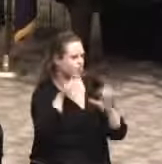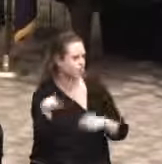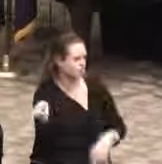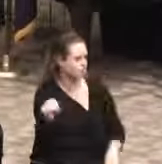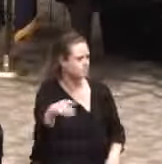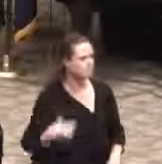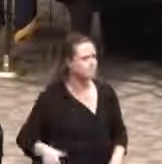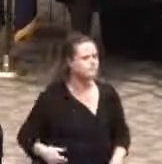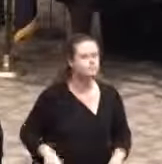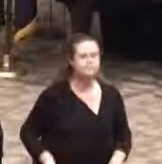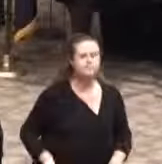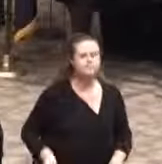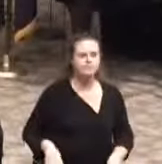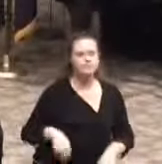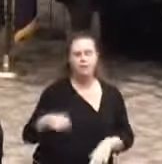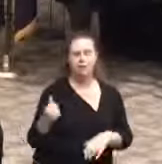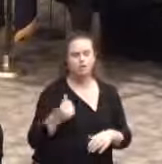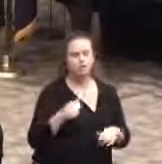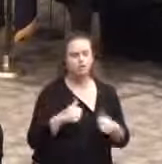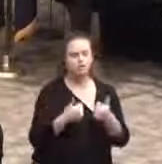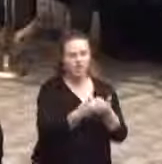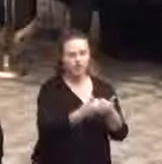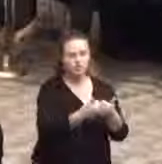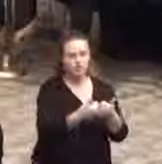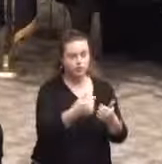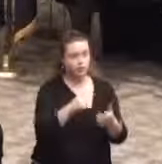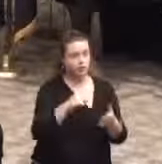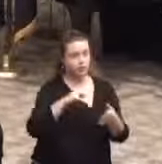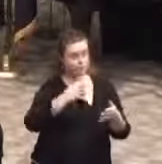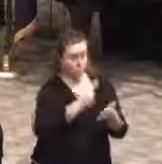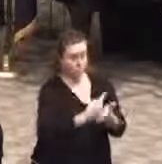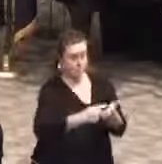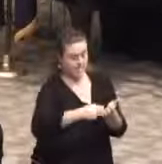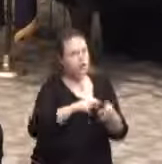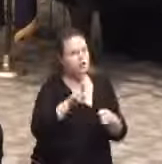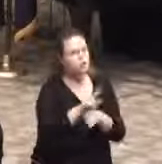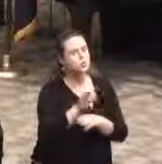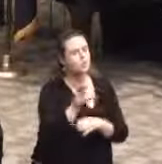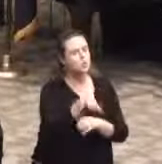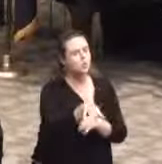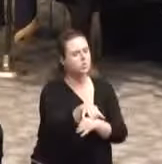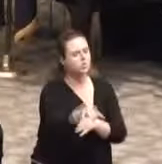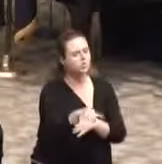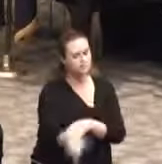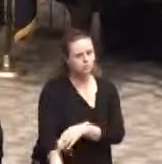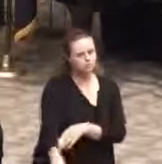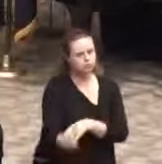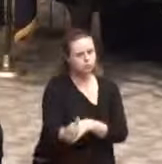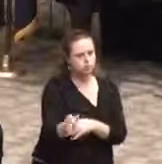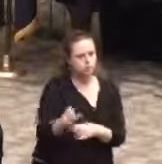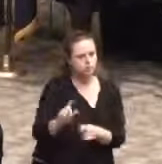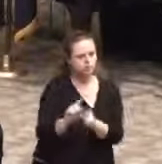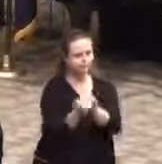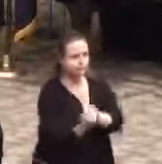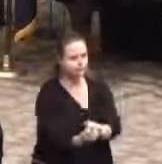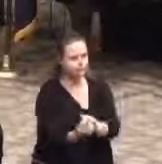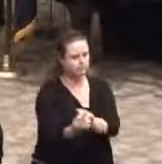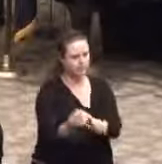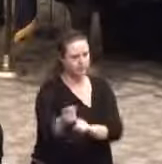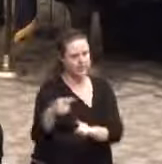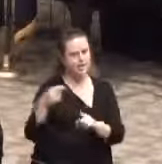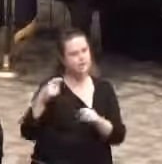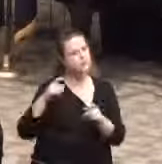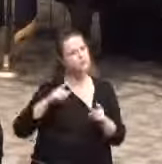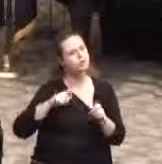Another challenge for us was use of force training during week four. It could be said that this was our turning point where we